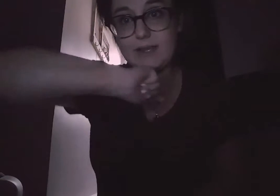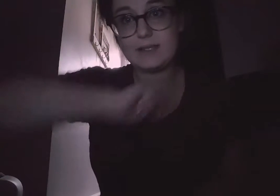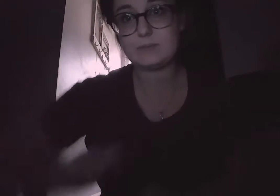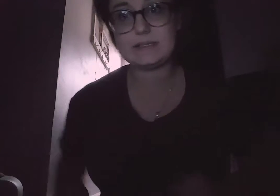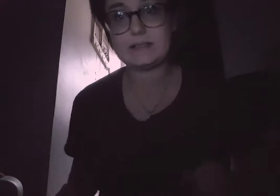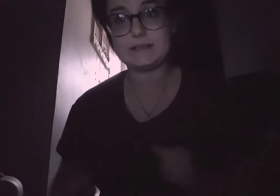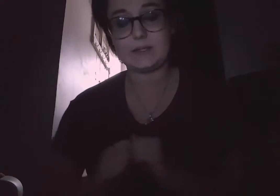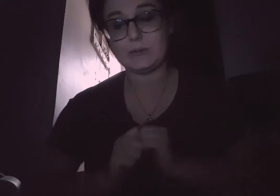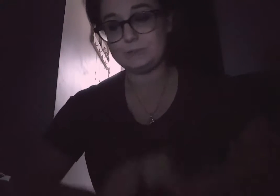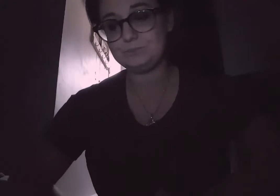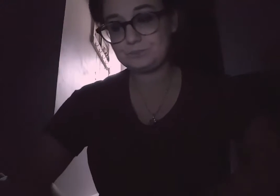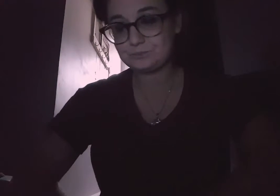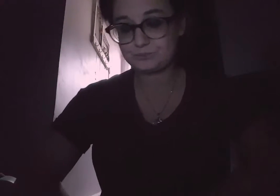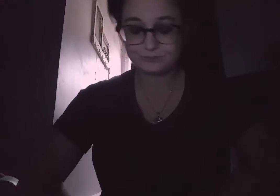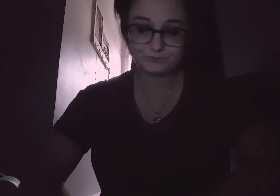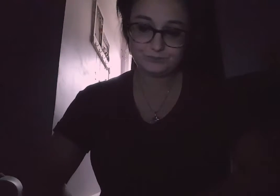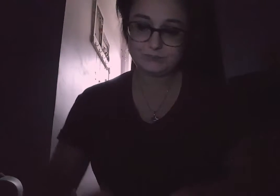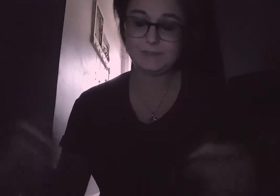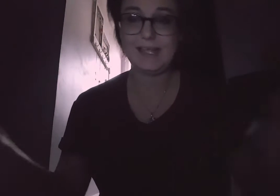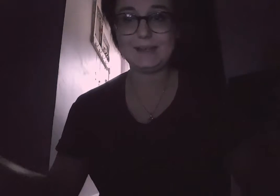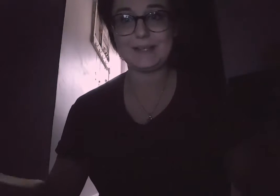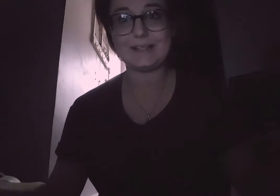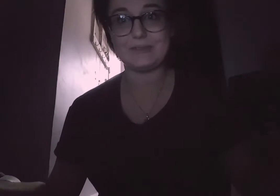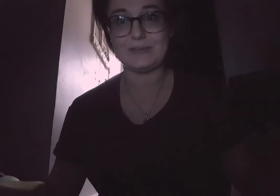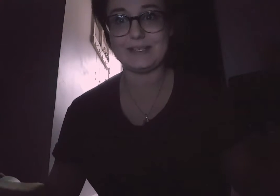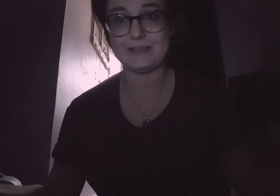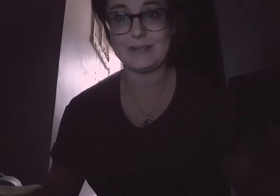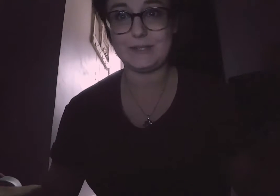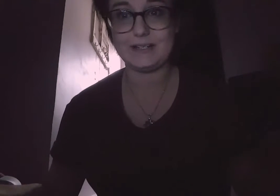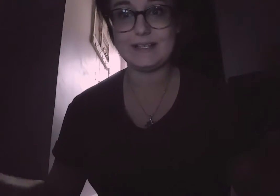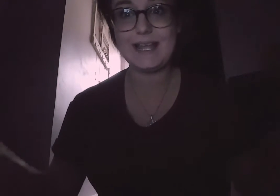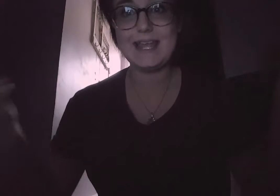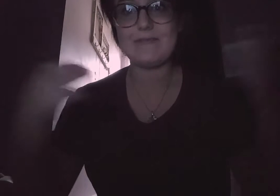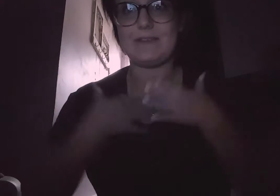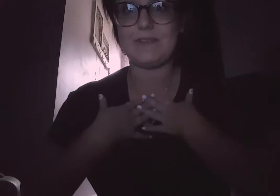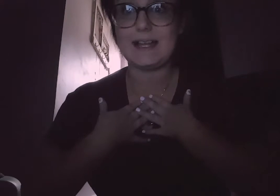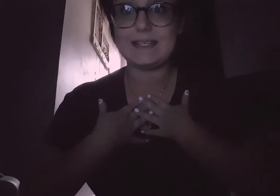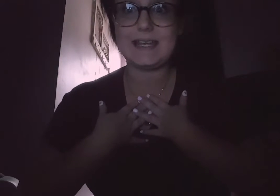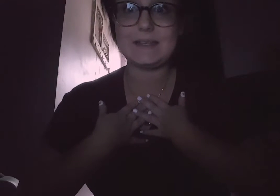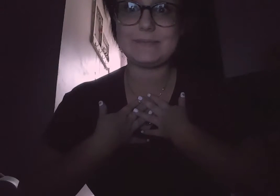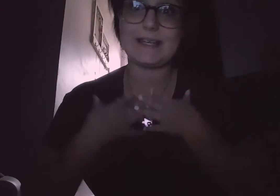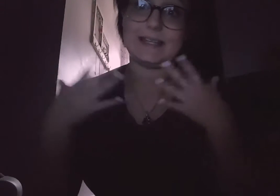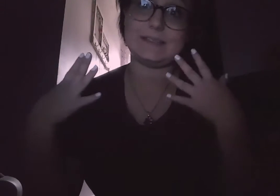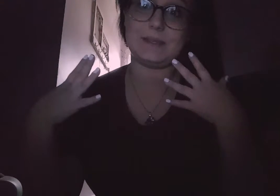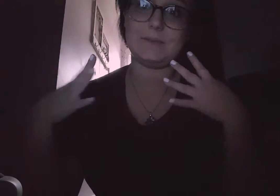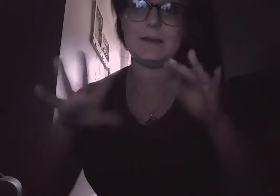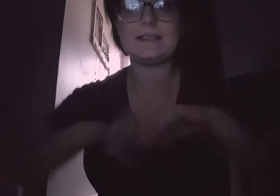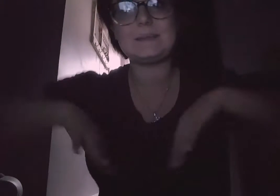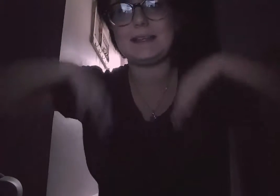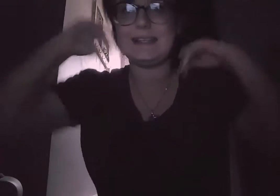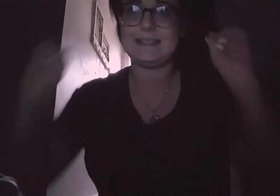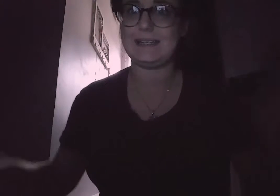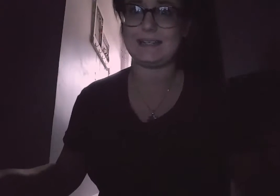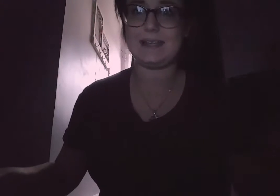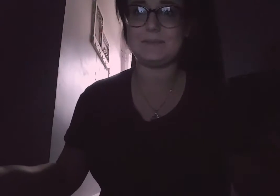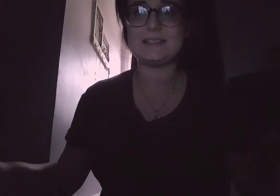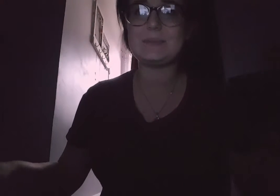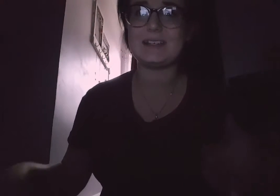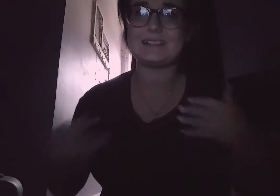games. So, kind of a video game nerd. If find games, I like to play them. I like to play any kind of games. Let's be honest.